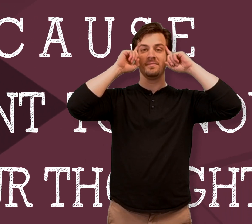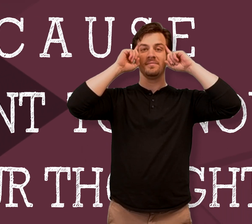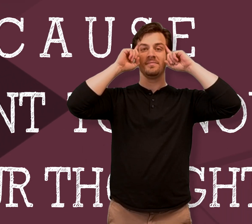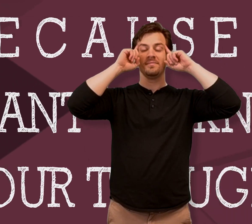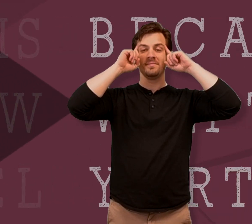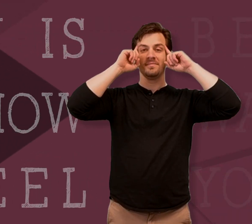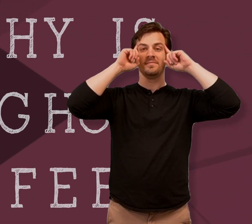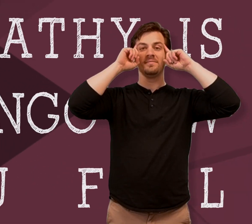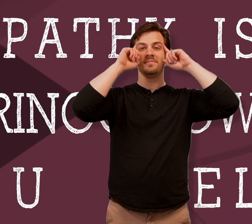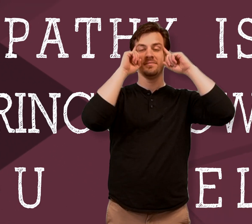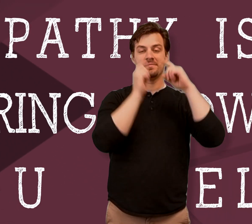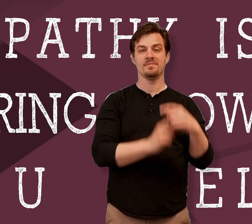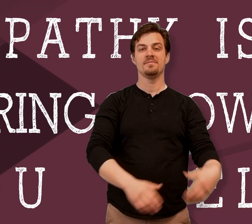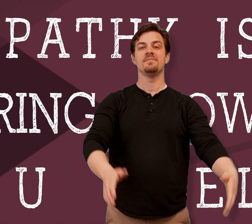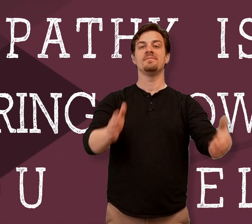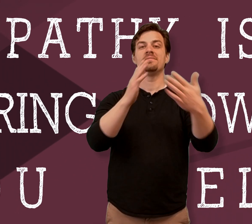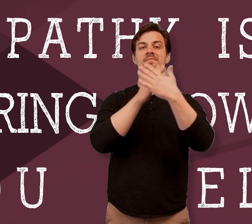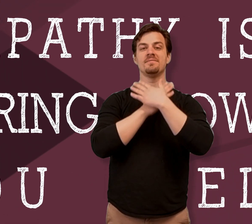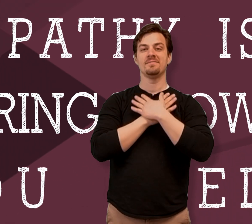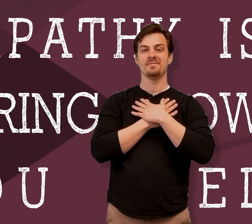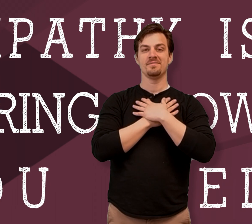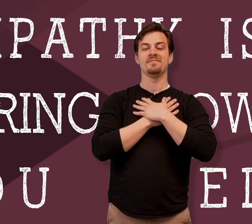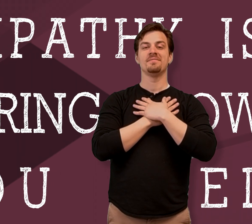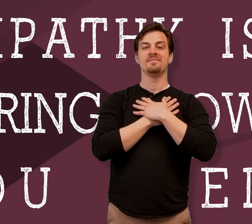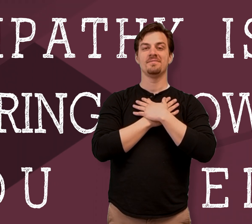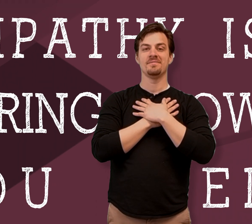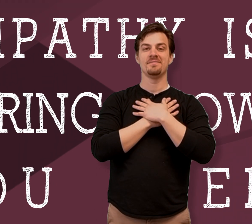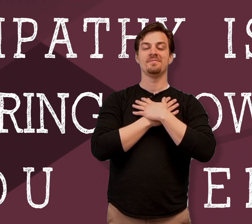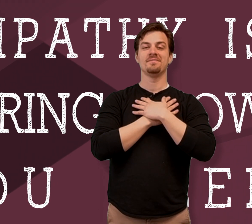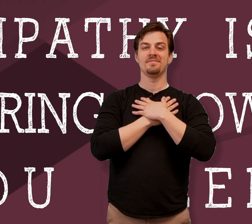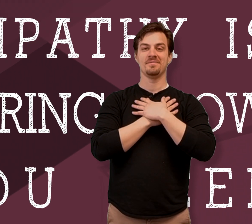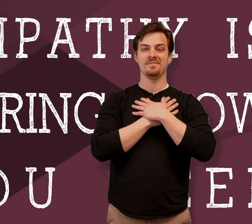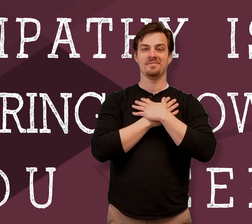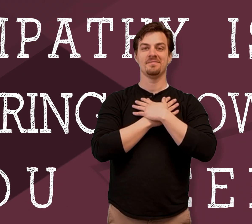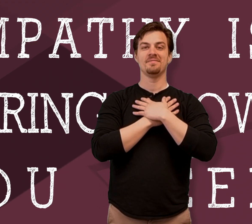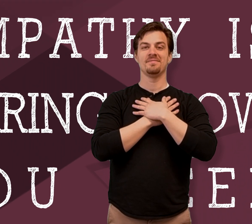Empathy is caring how you feel